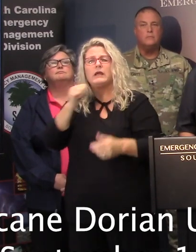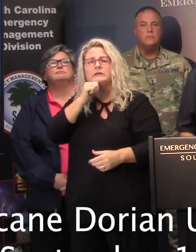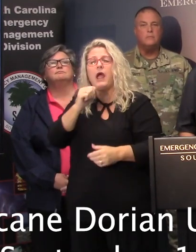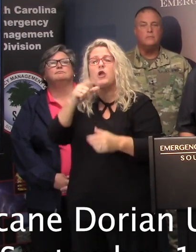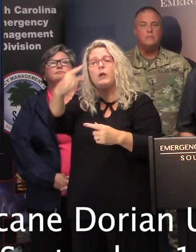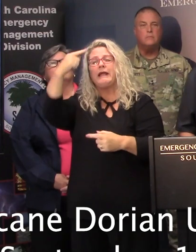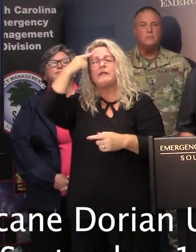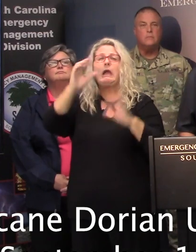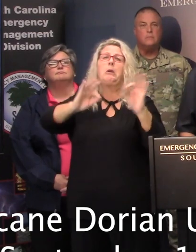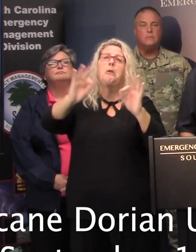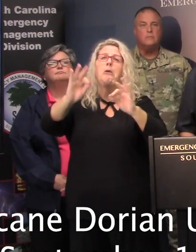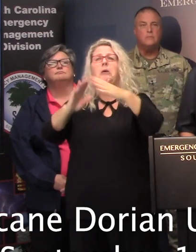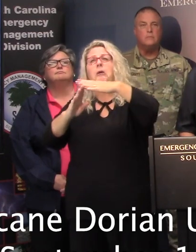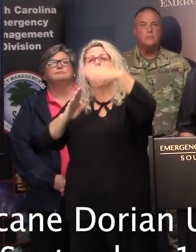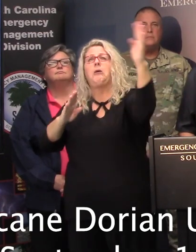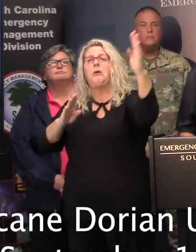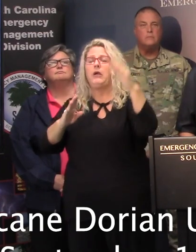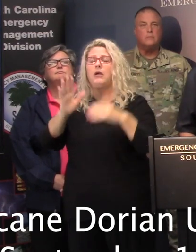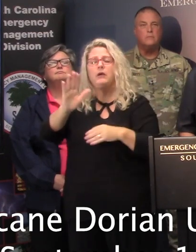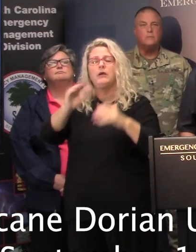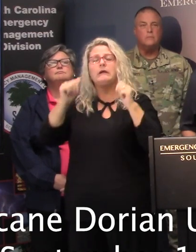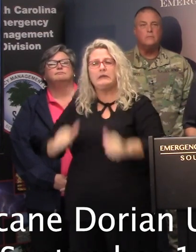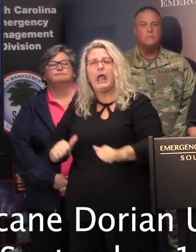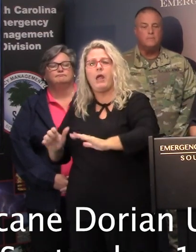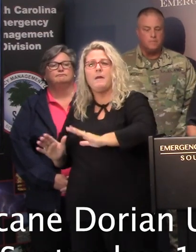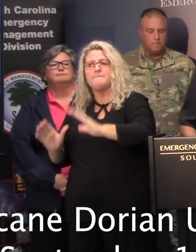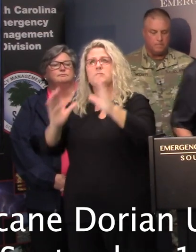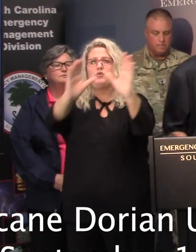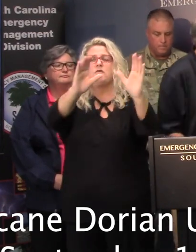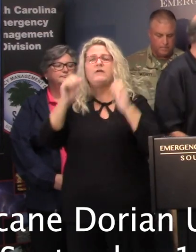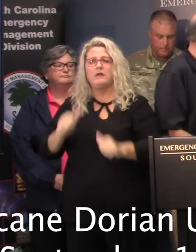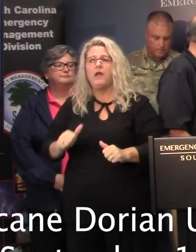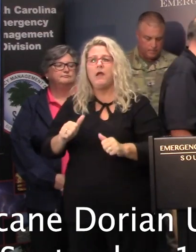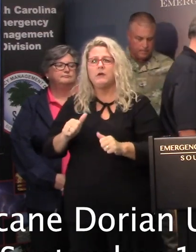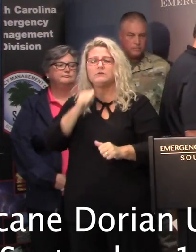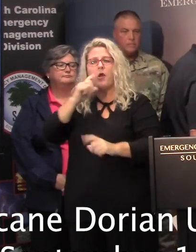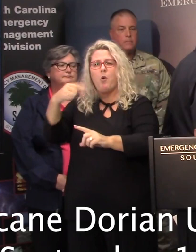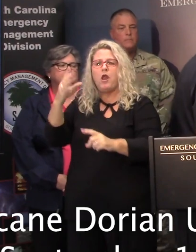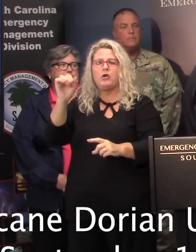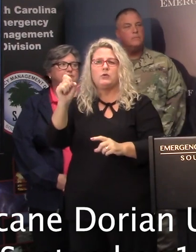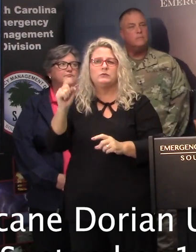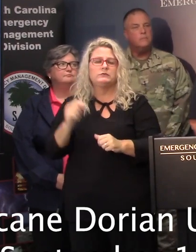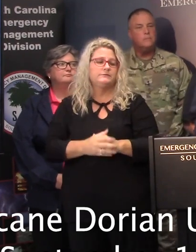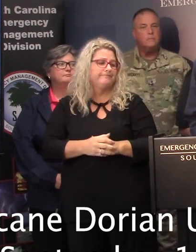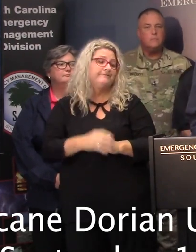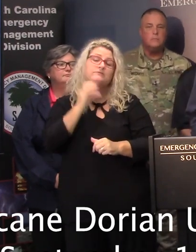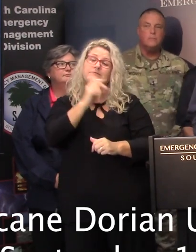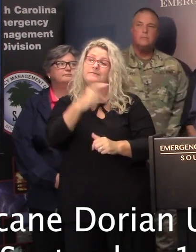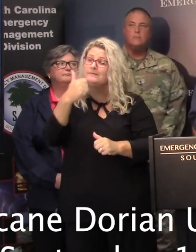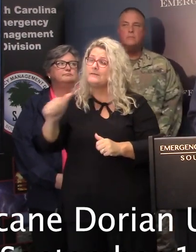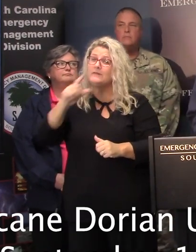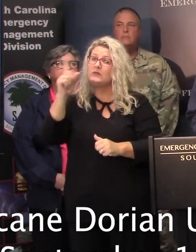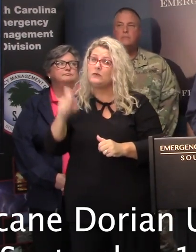strictly a coastal event that could very well, uh, strike fire inland. Thank you, sir. Okay. Well, thank you very much. Are there